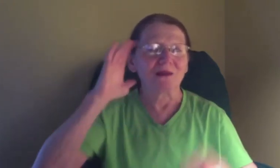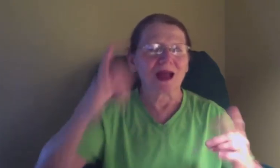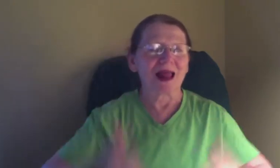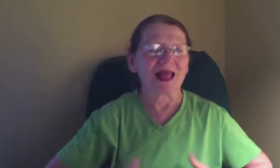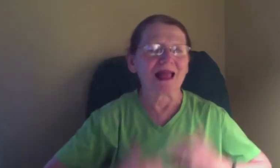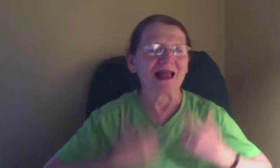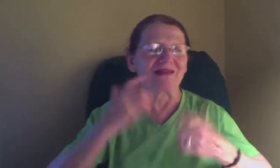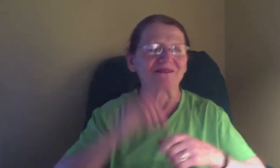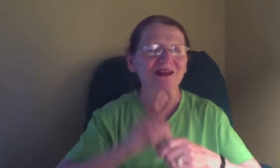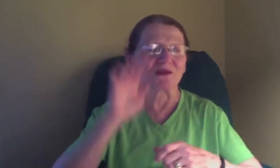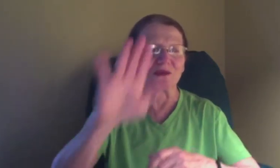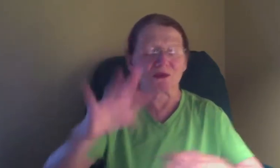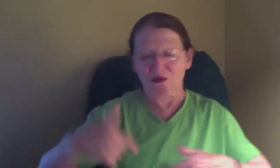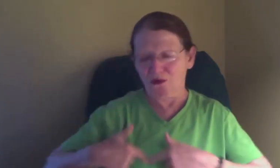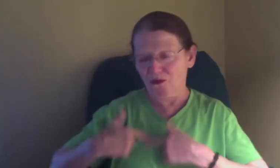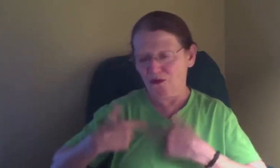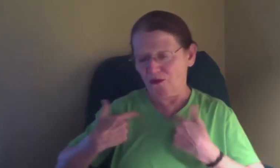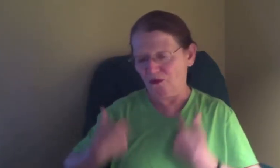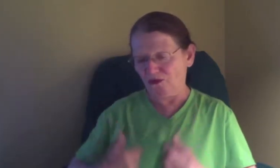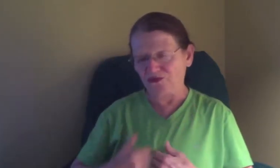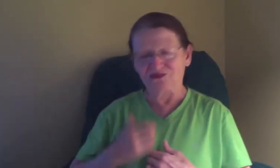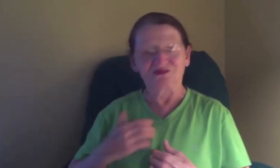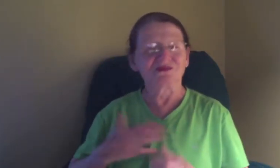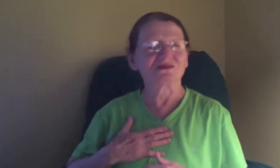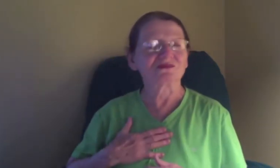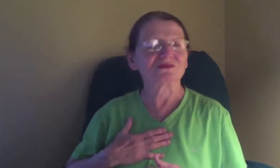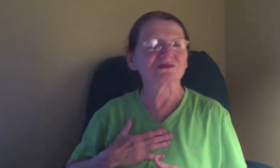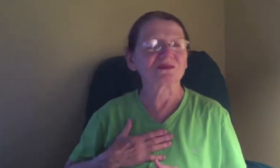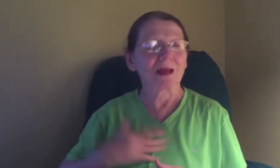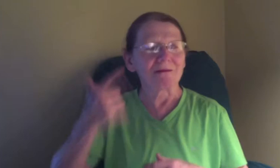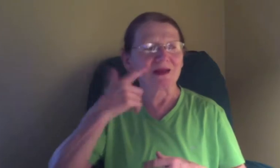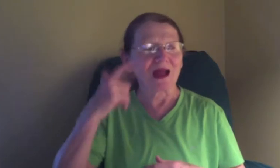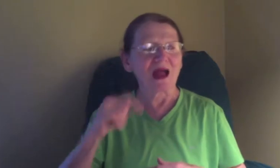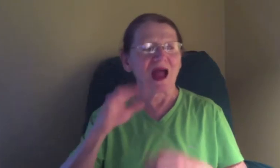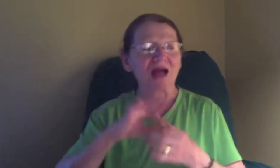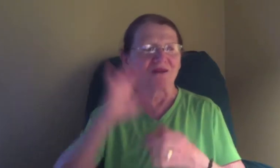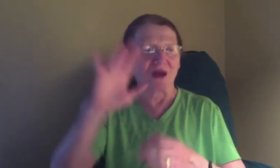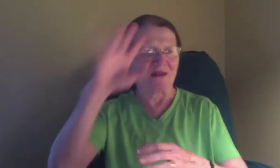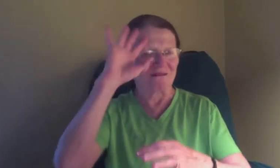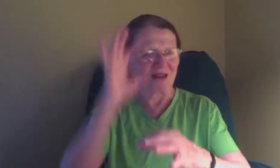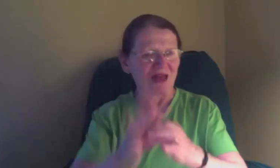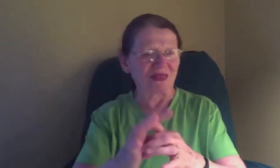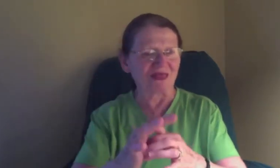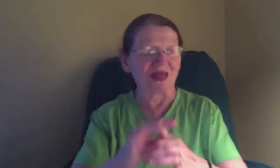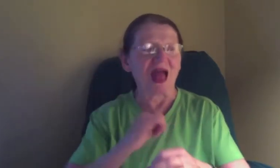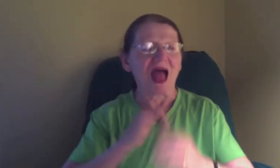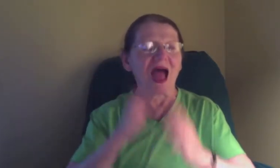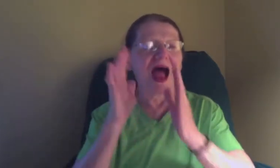but I don't know if bad. I